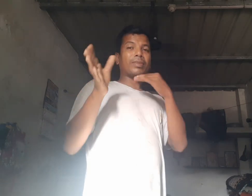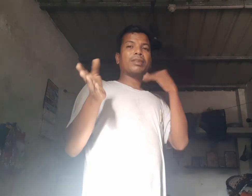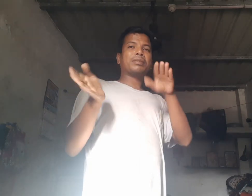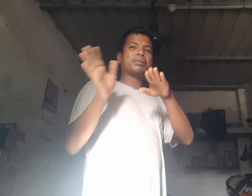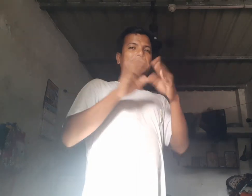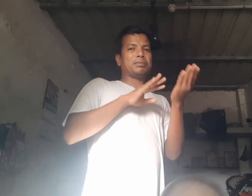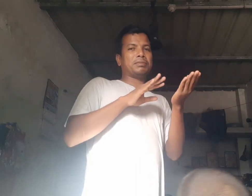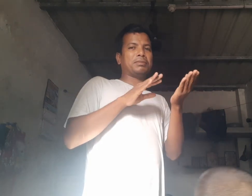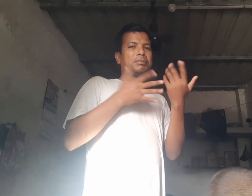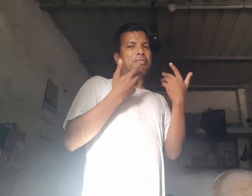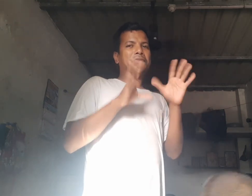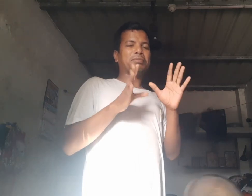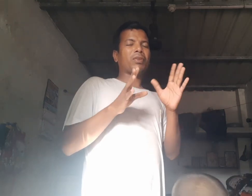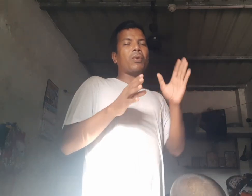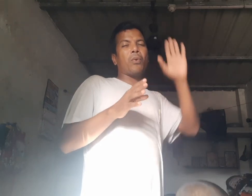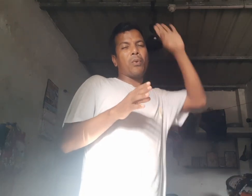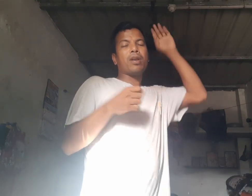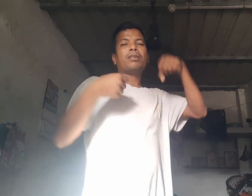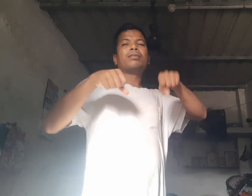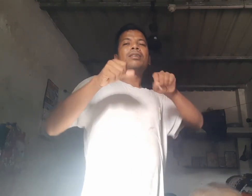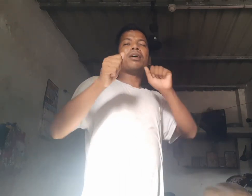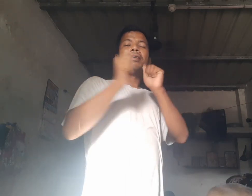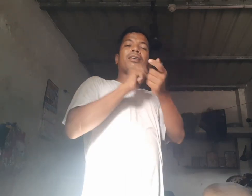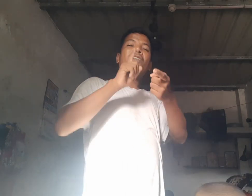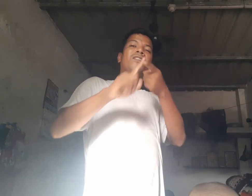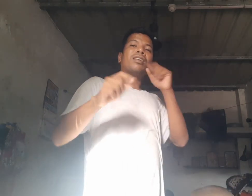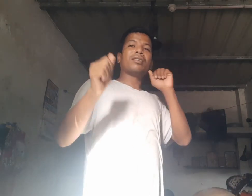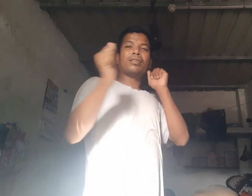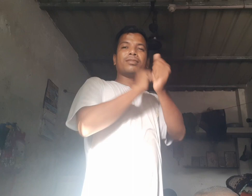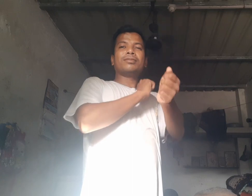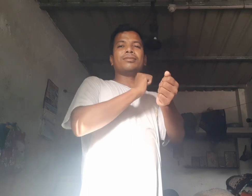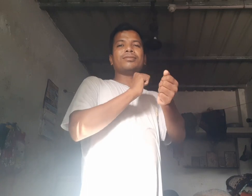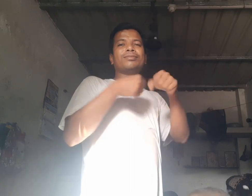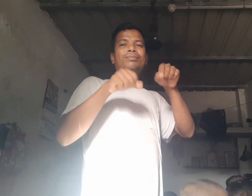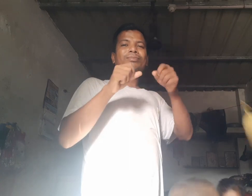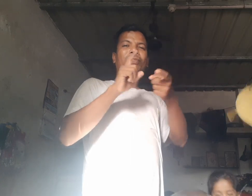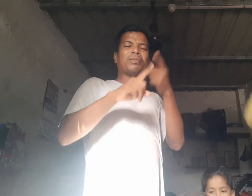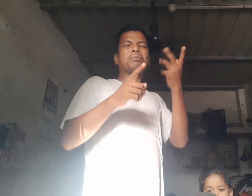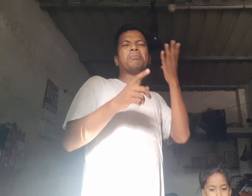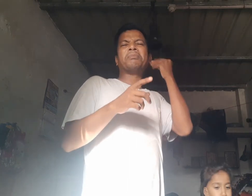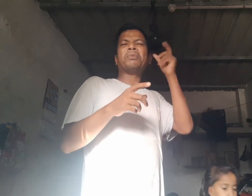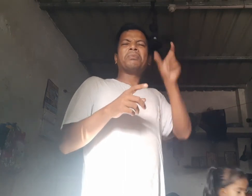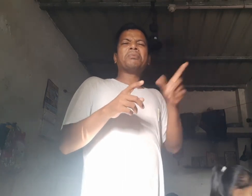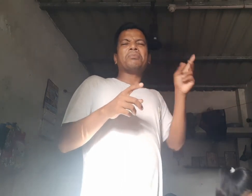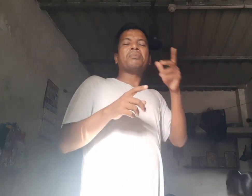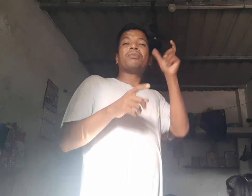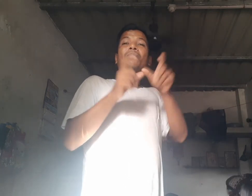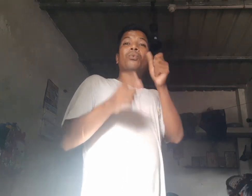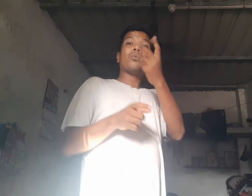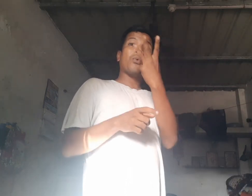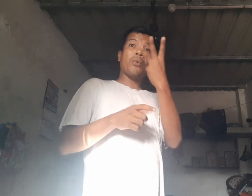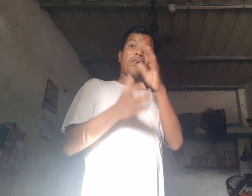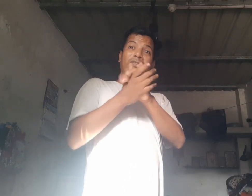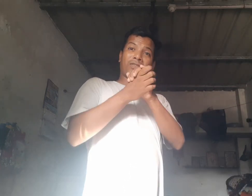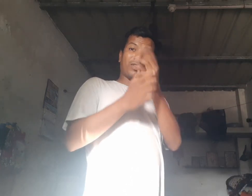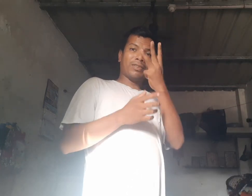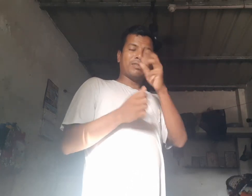The girl she girl. She a It's us to assist